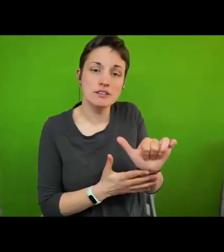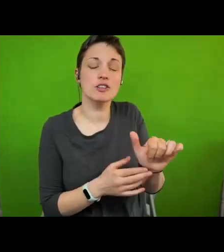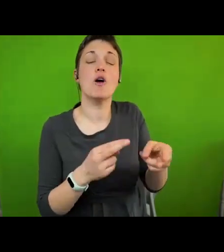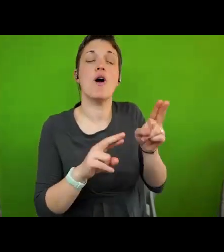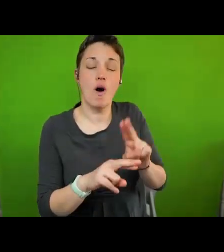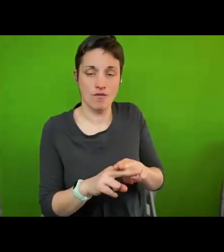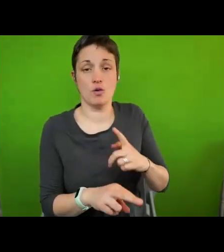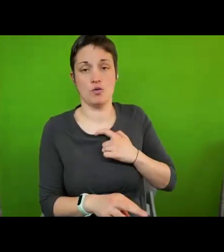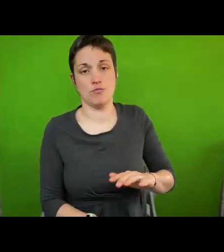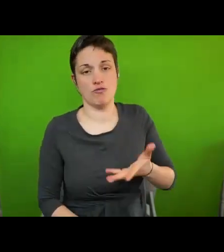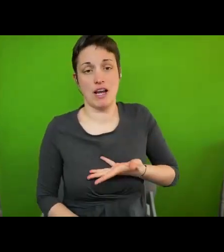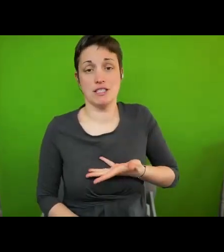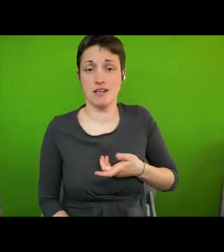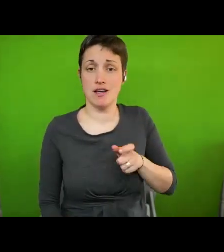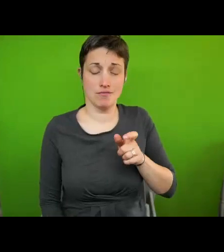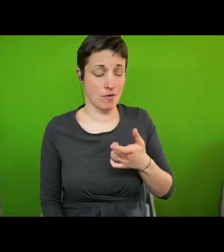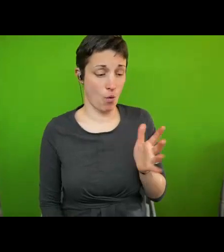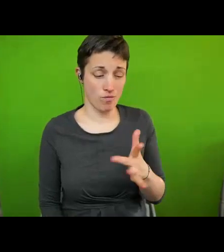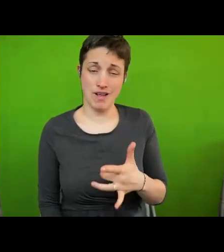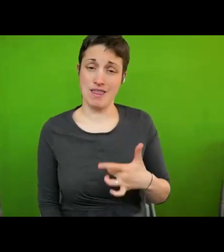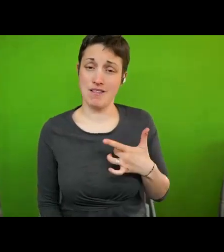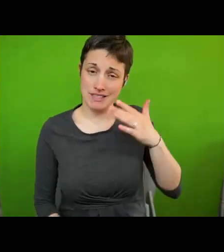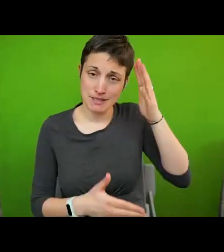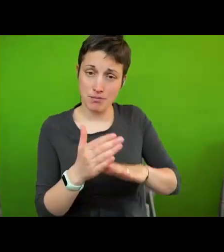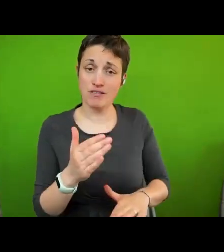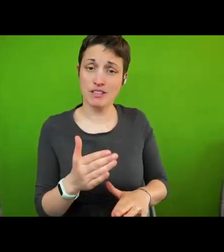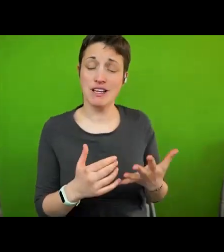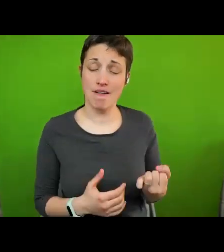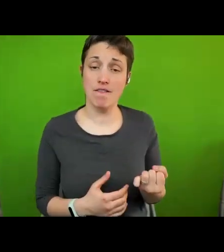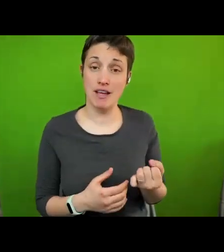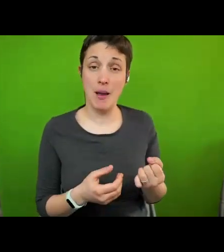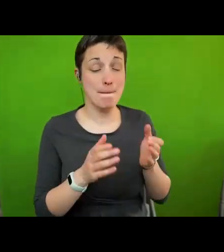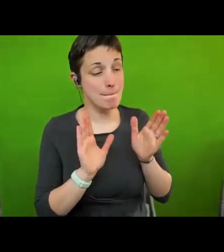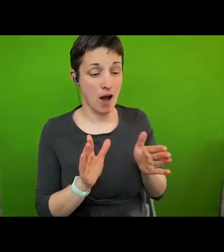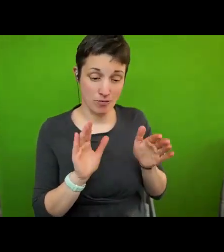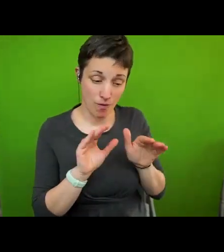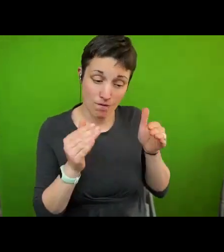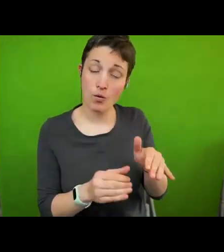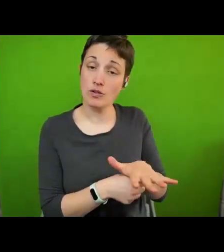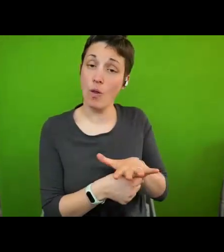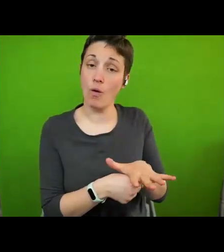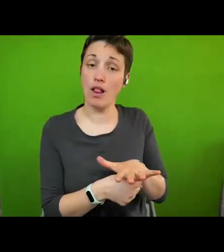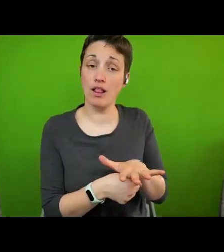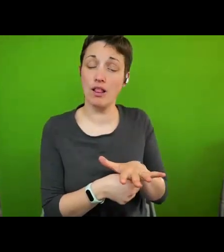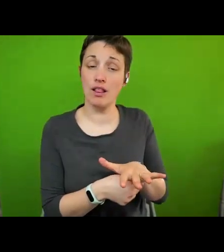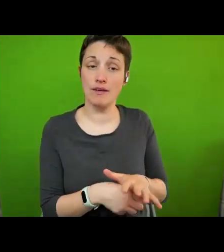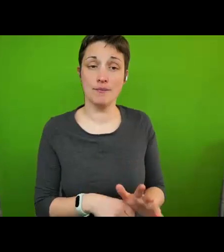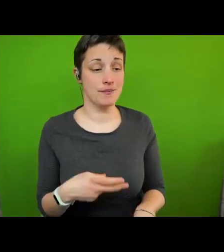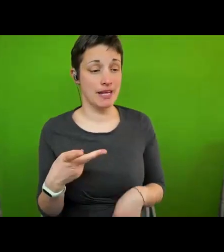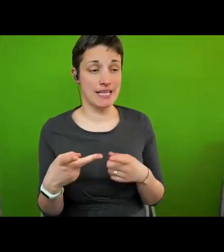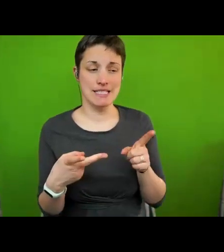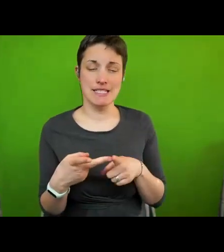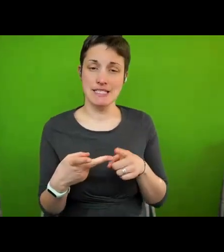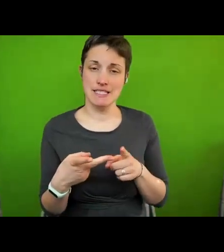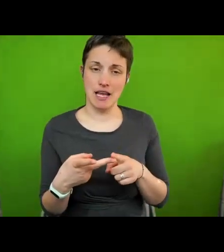experience that has to unfold necessarily on the local level the second trend was